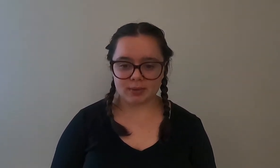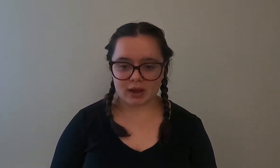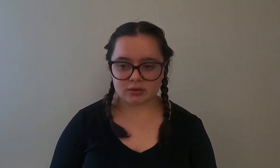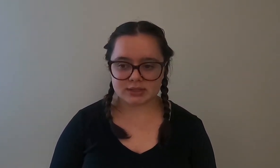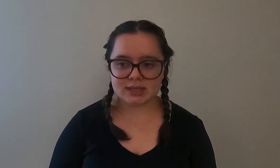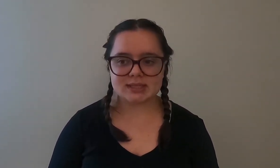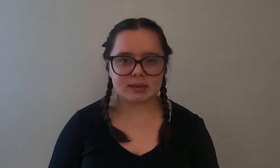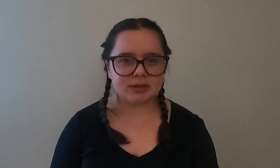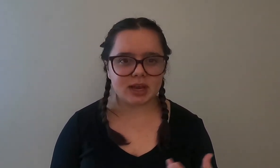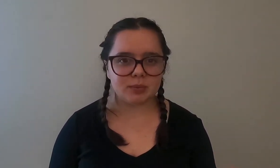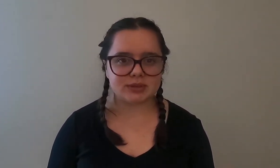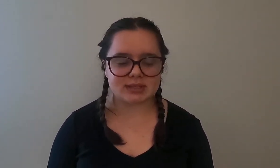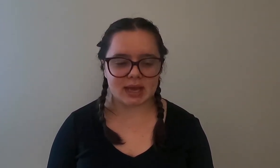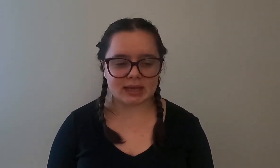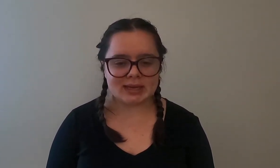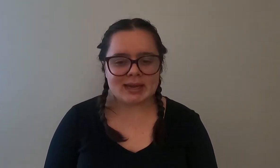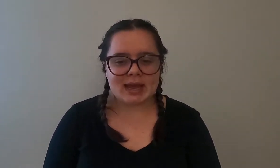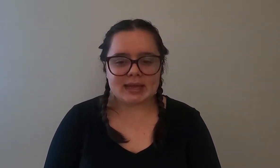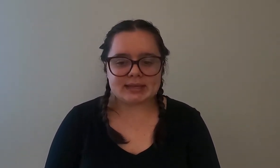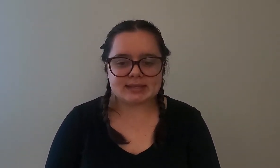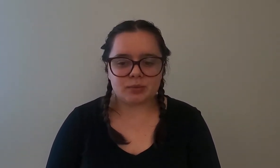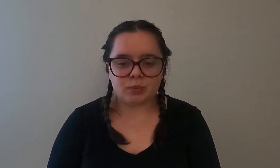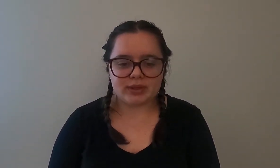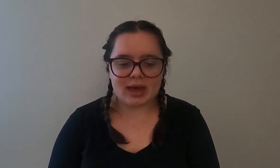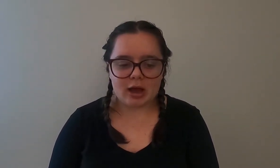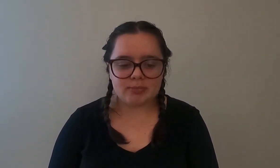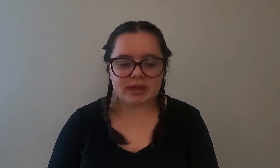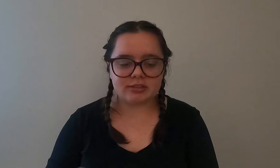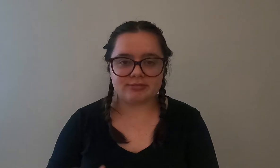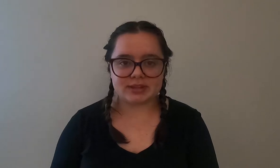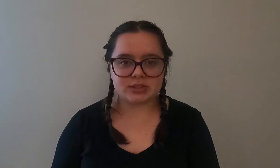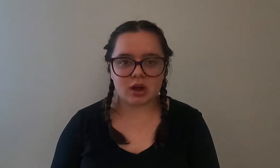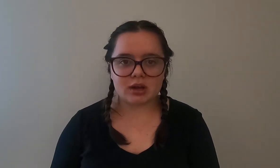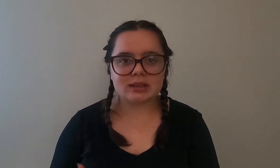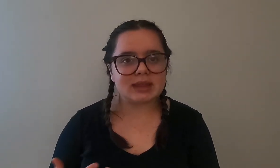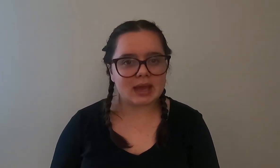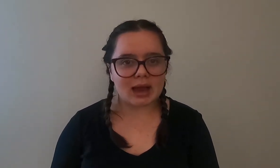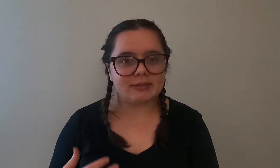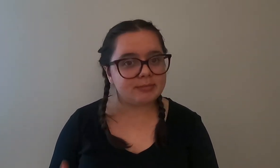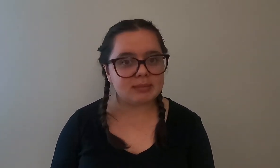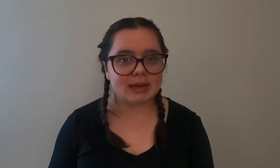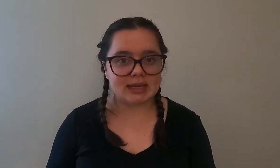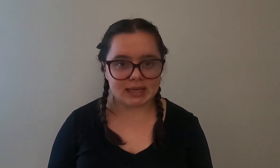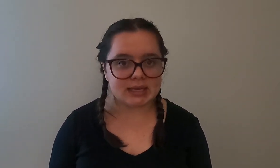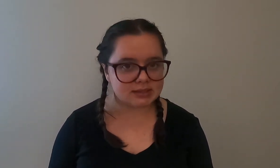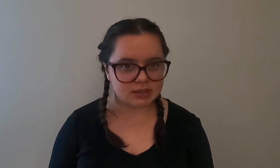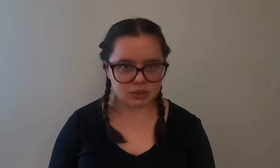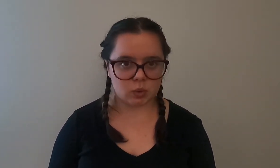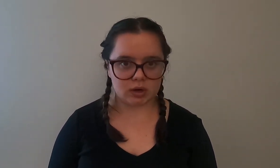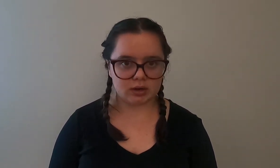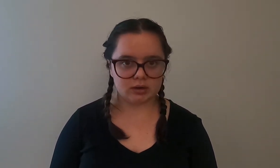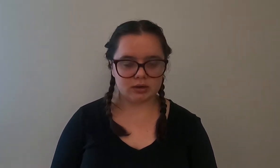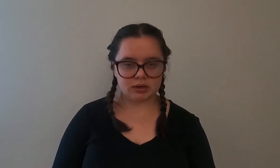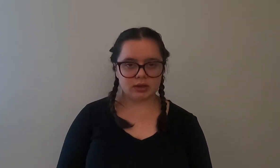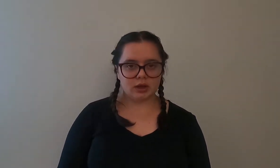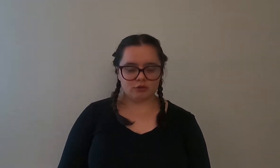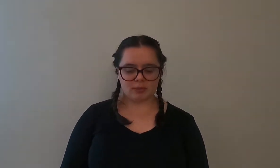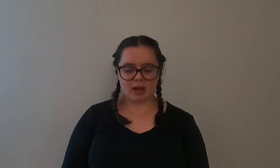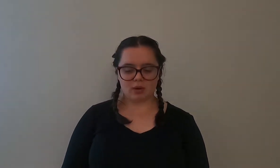around something that I will say is that with how big the fins are they kind of made my knees sore from how I